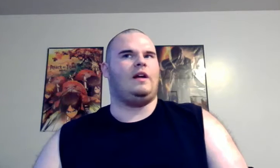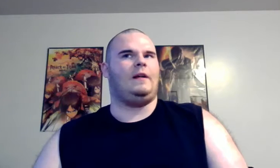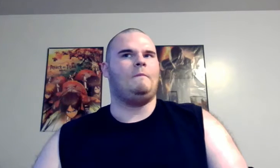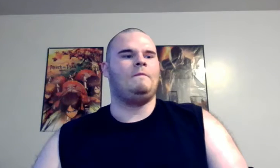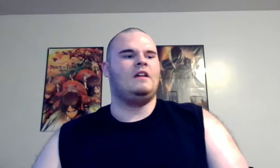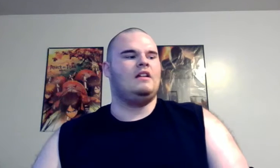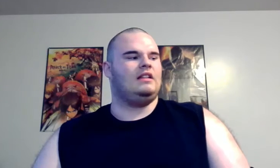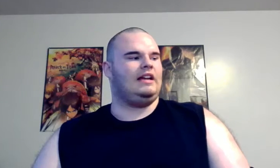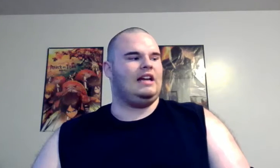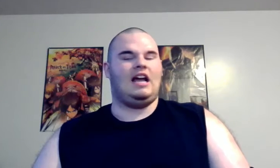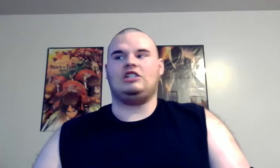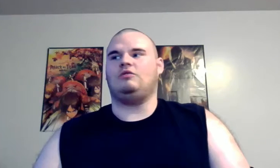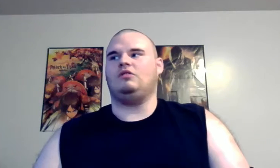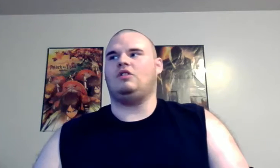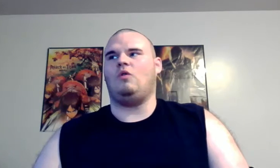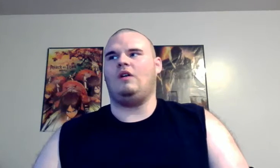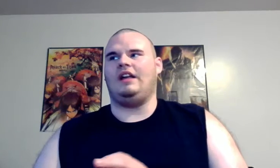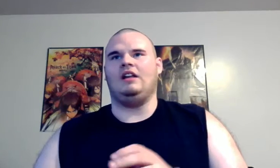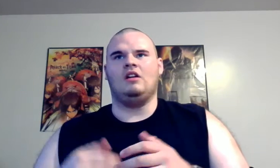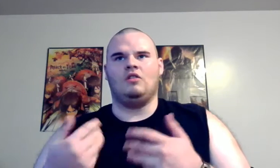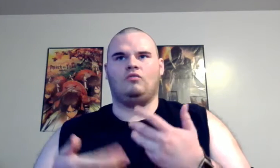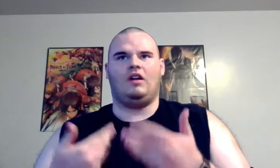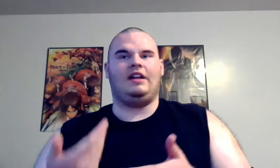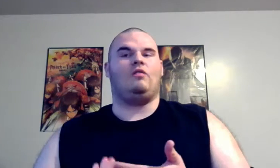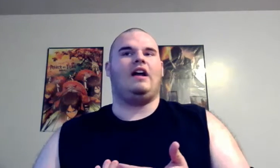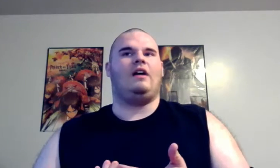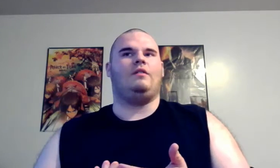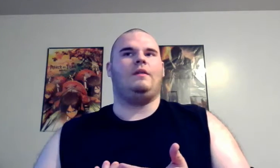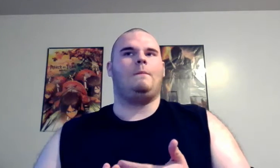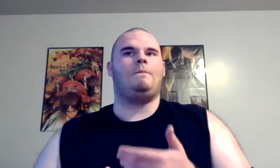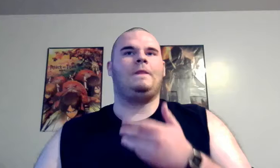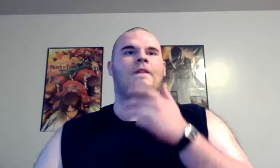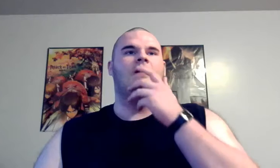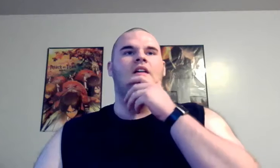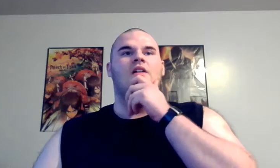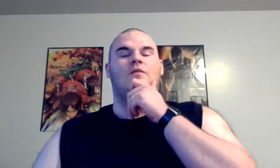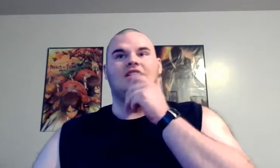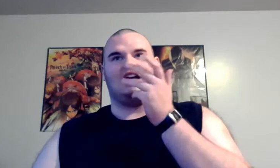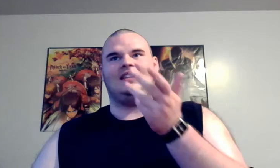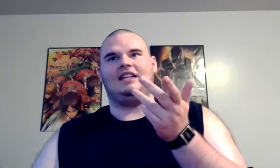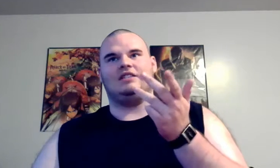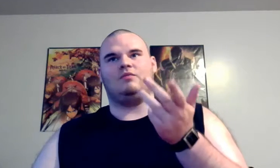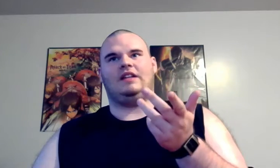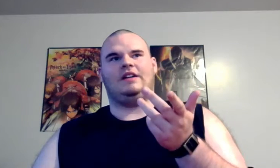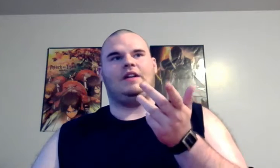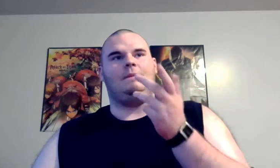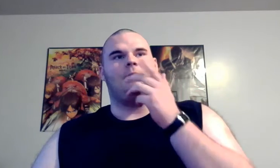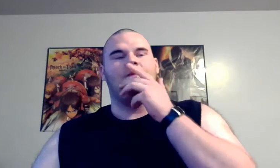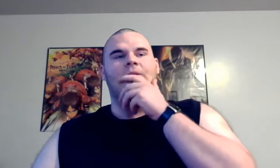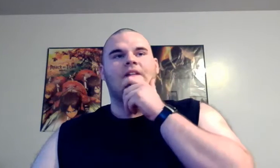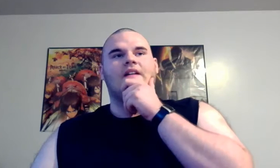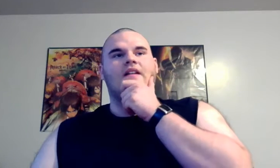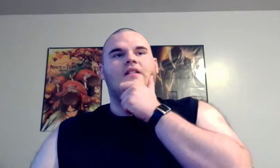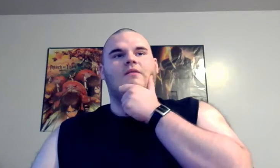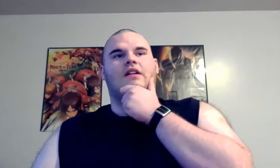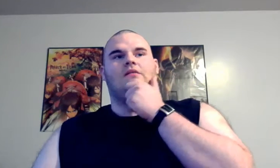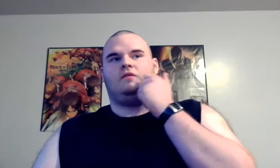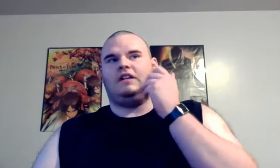like an actual toy running around which I think is really good we're really